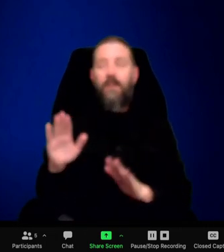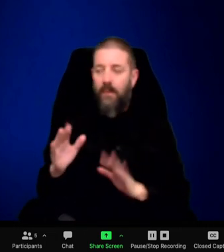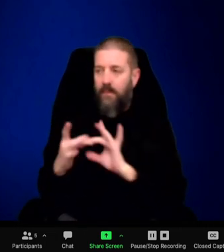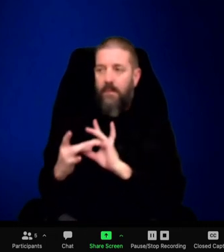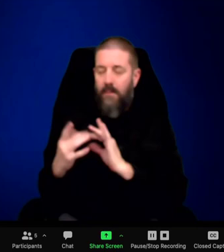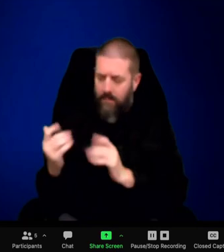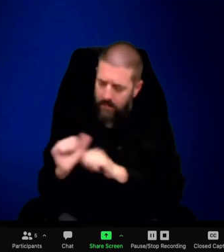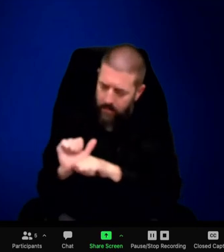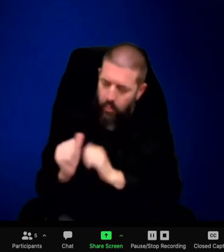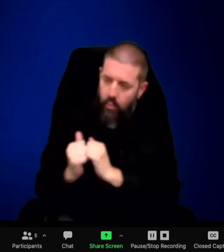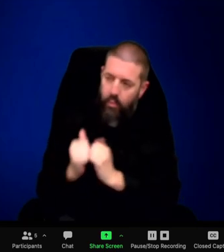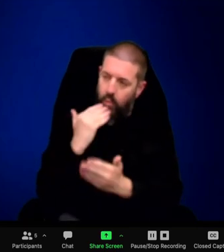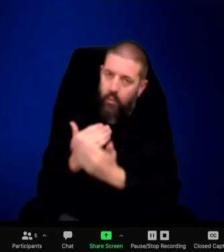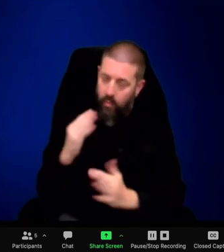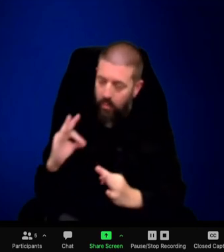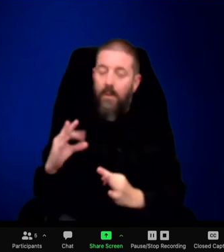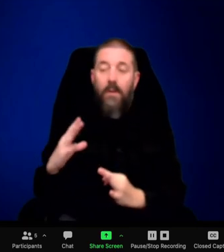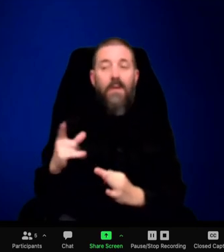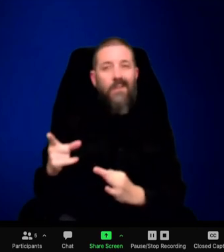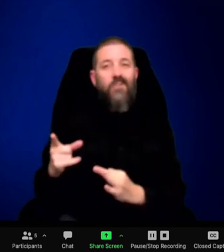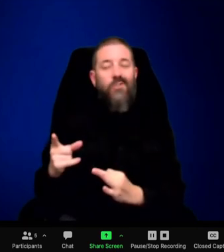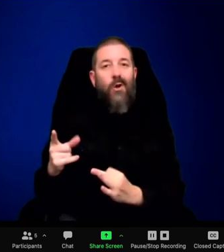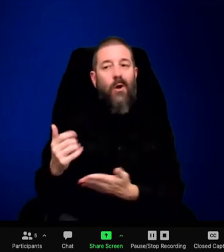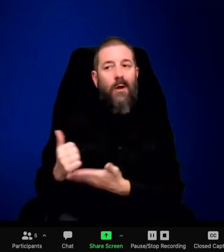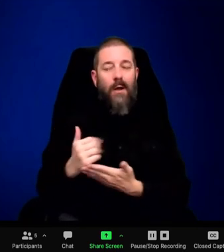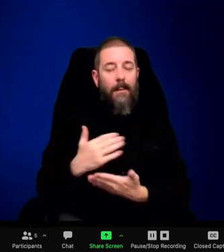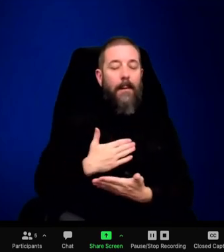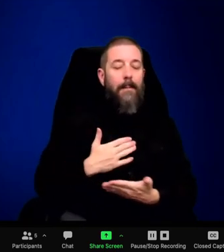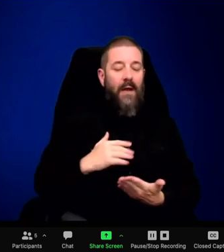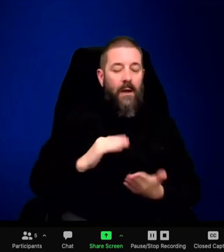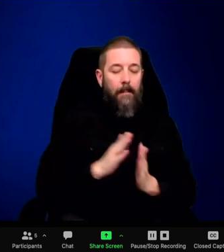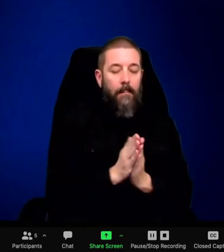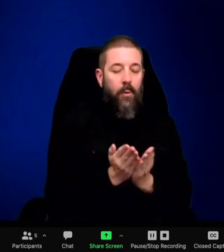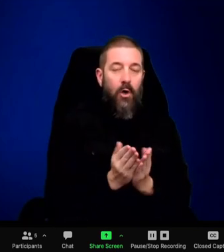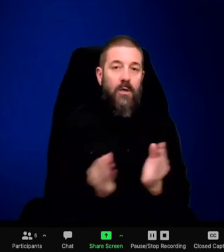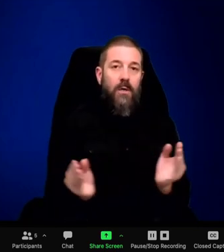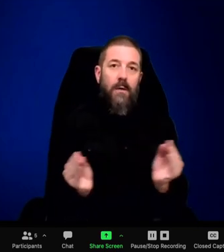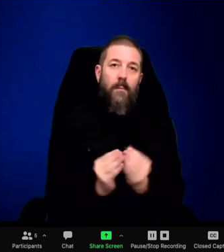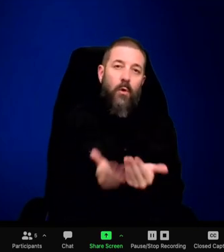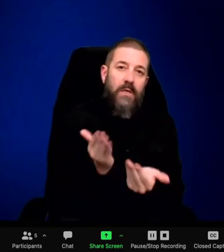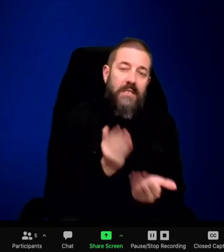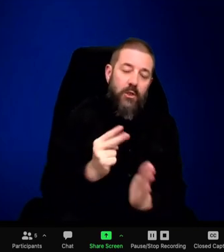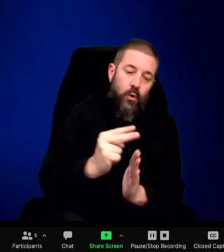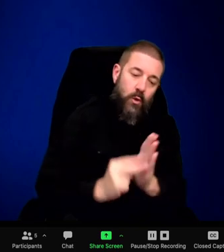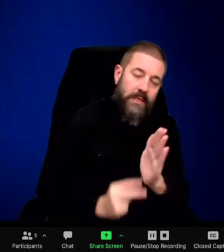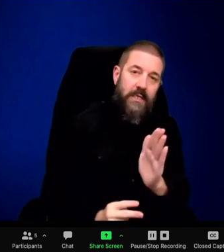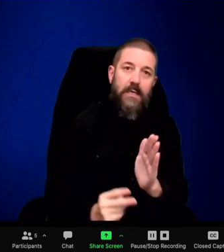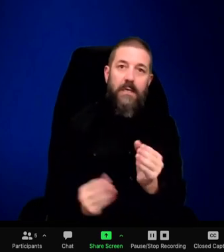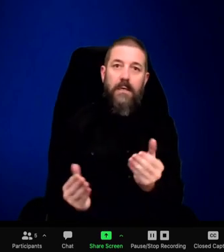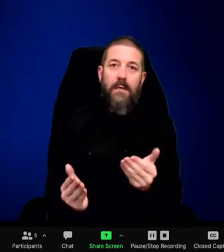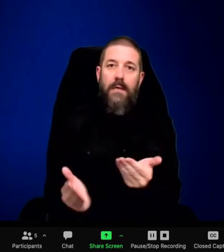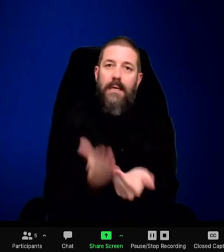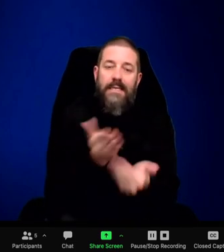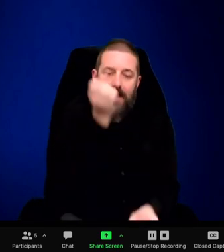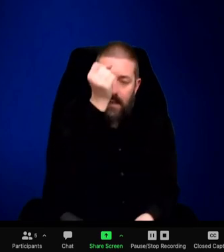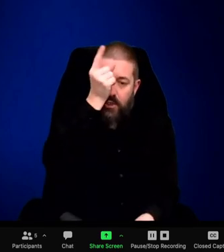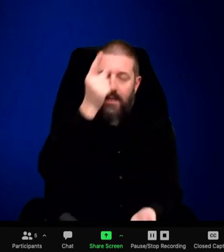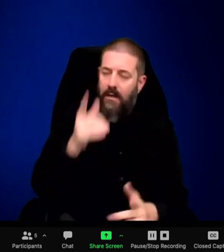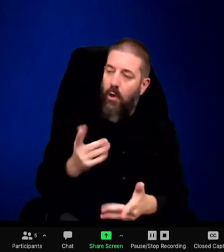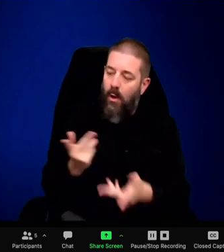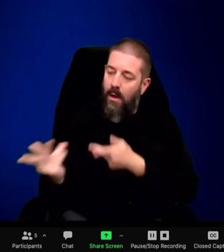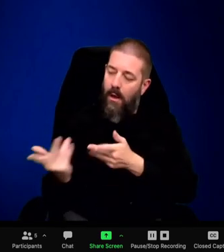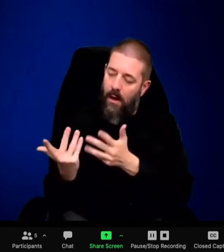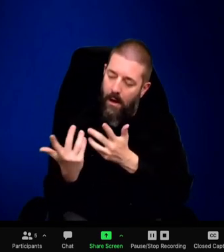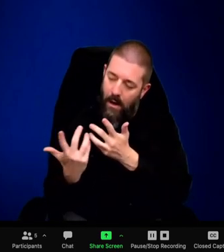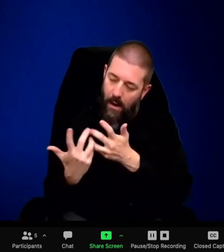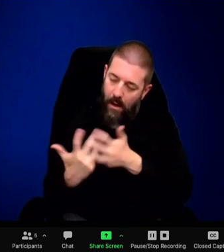normally going out in the mornings now. So, that's just to kind of keep up with what the wolves are doing. And then I come back, also rest a